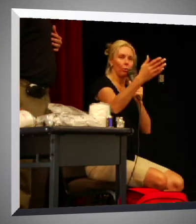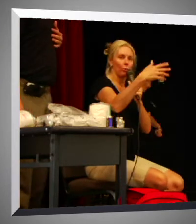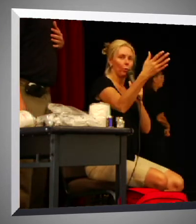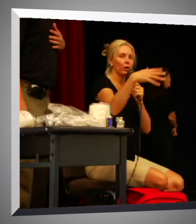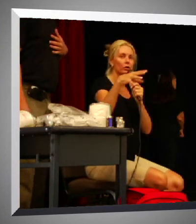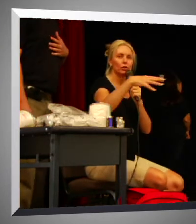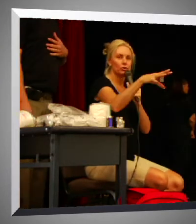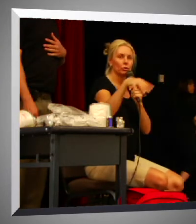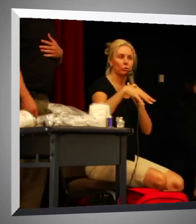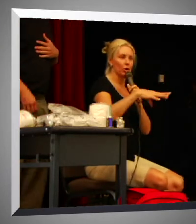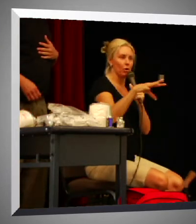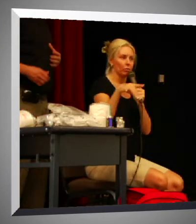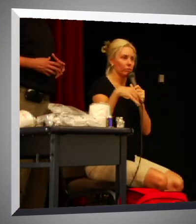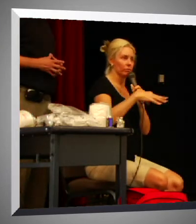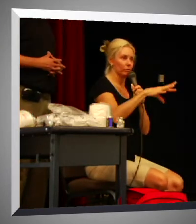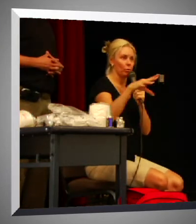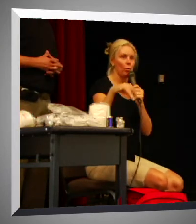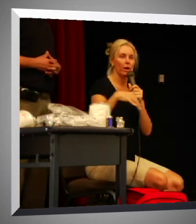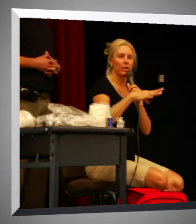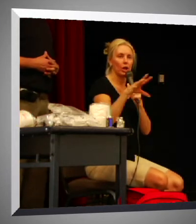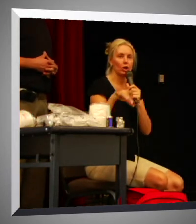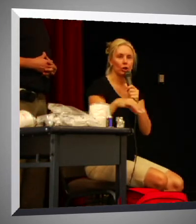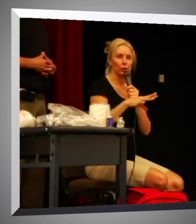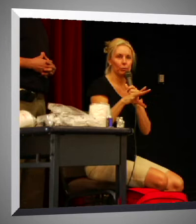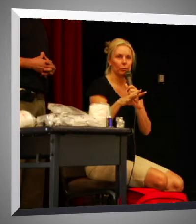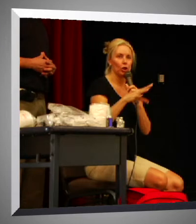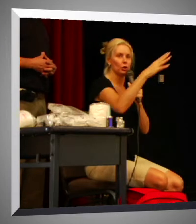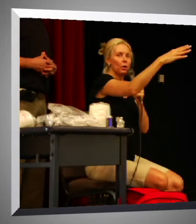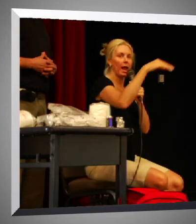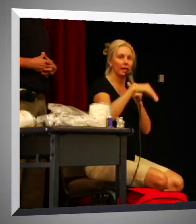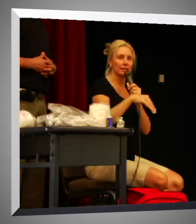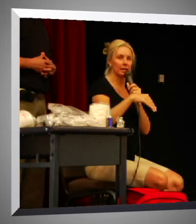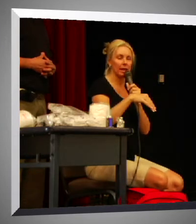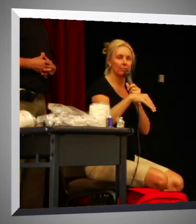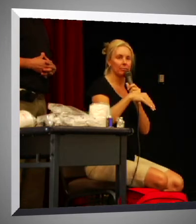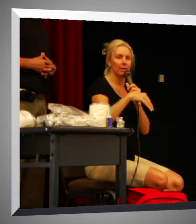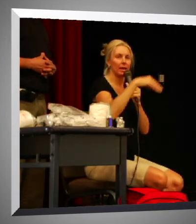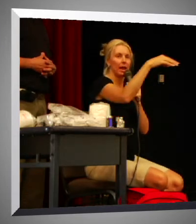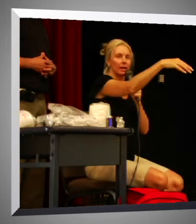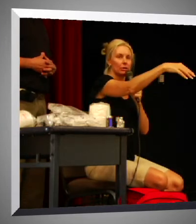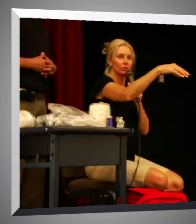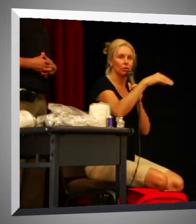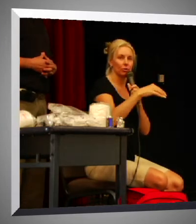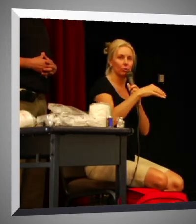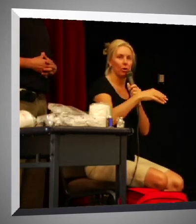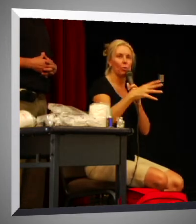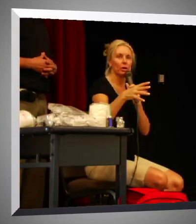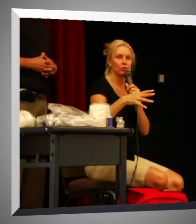Where do your children go? What are they going to do? You can't get to them, they can't get to you. What is